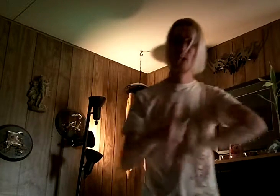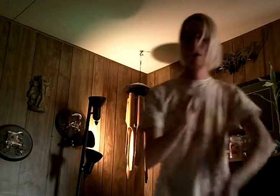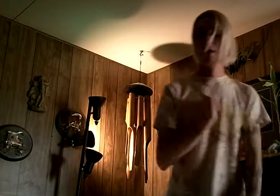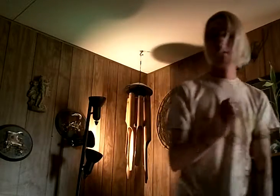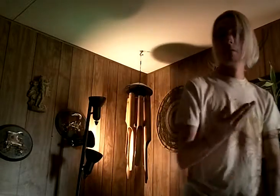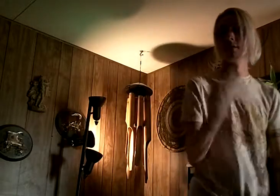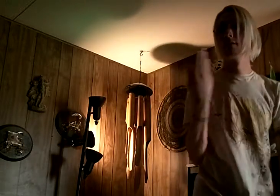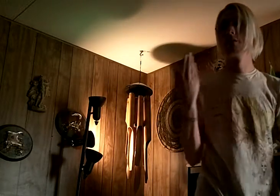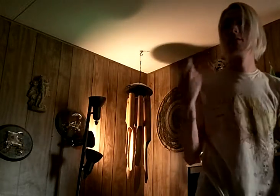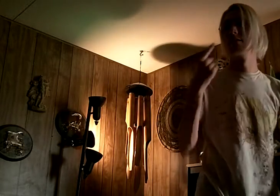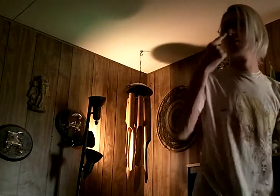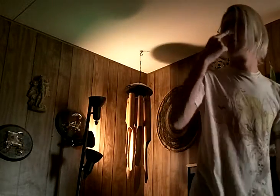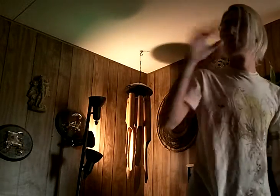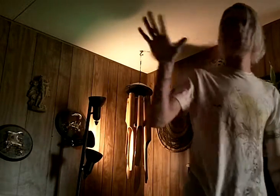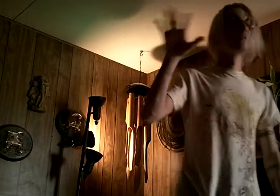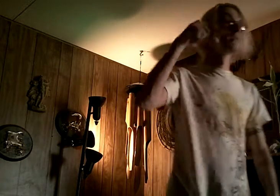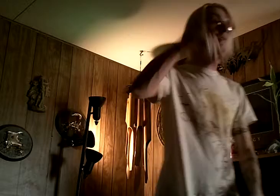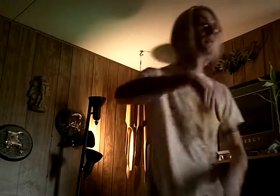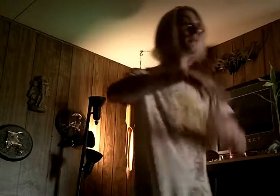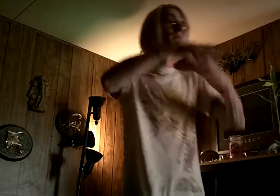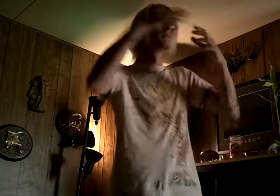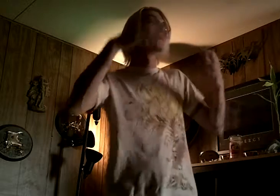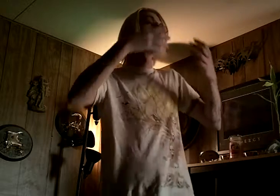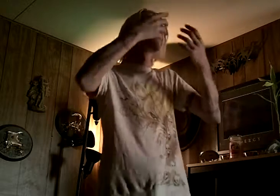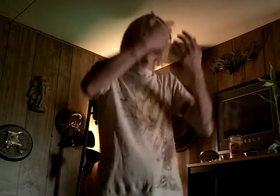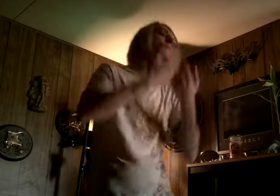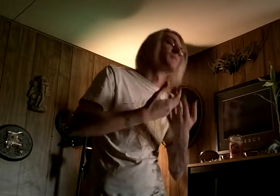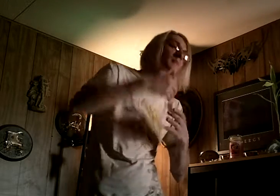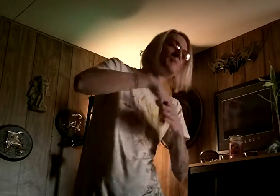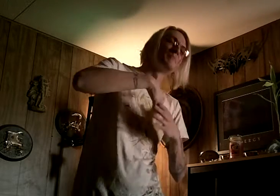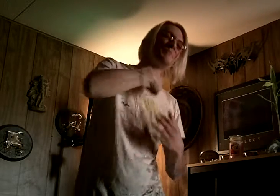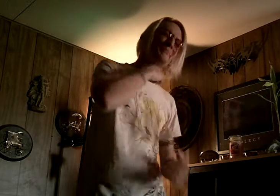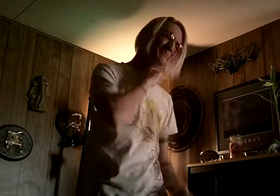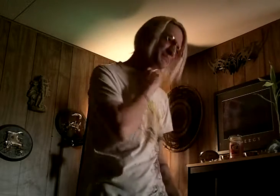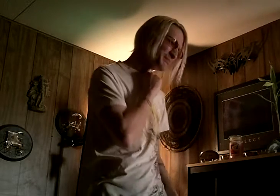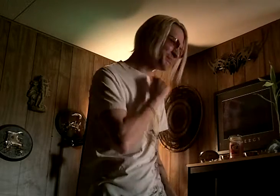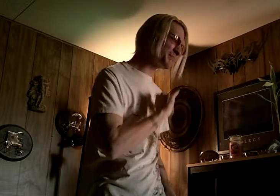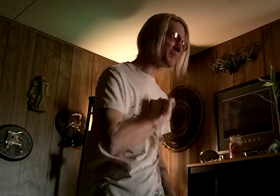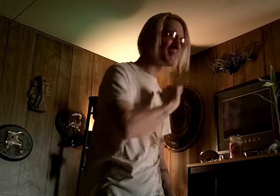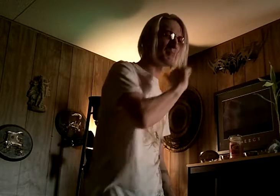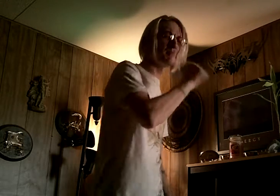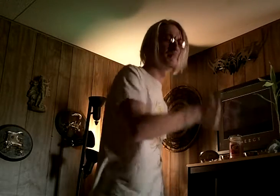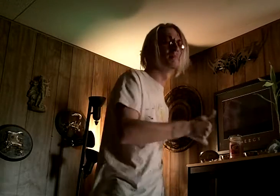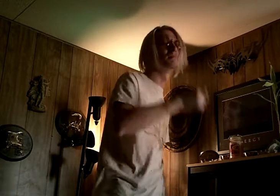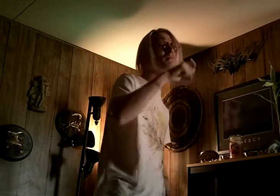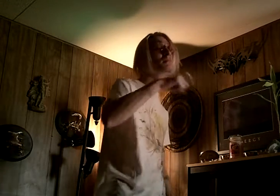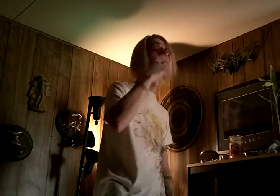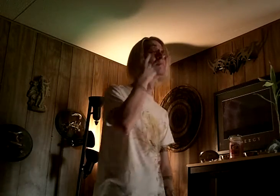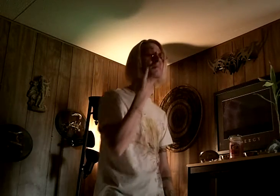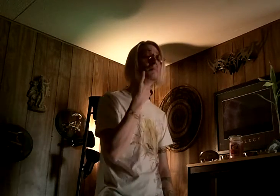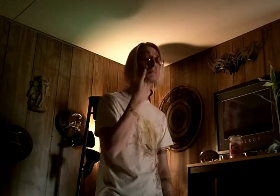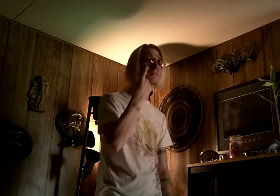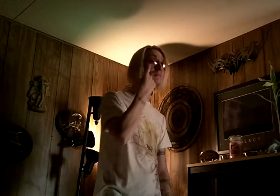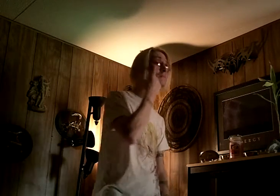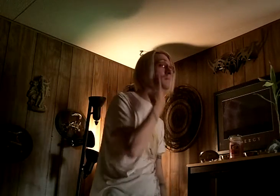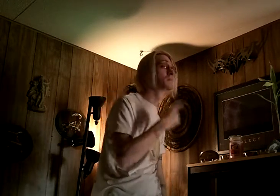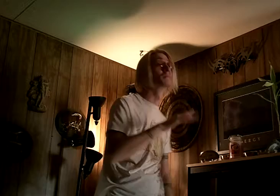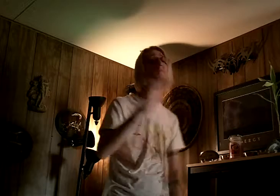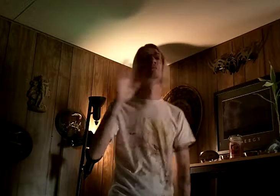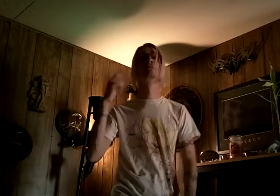I've been ignoring this big lump in my throat I shouldn't be crying tears, what